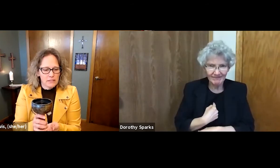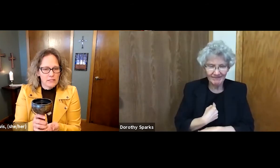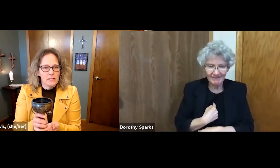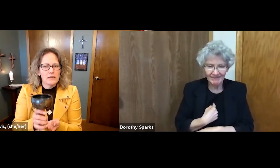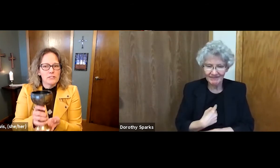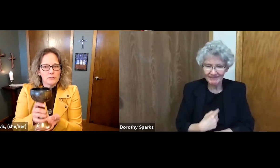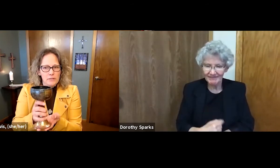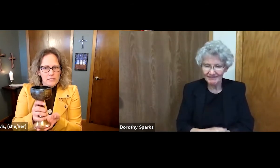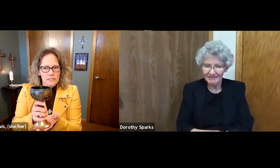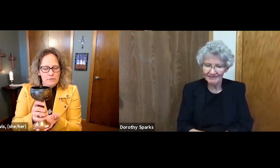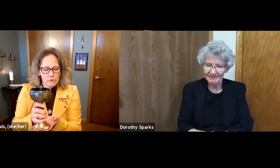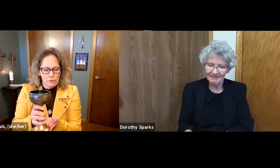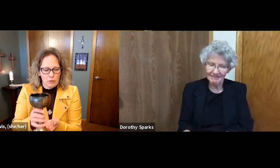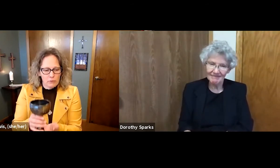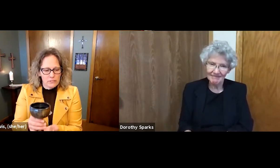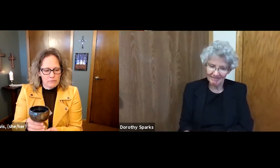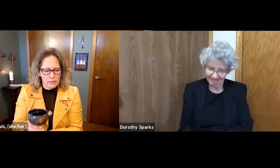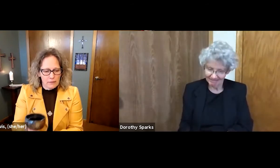sin. Do this for the remembrance of me.